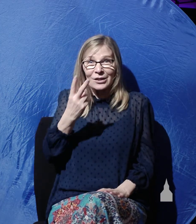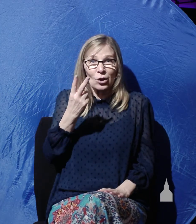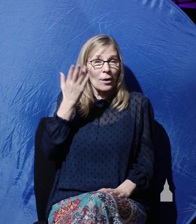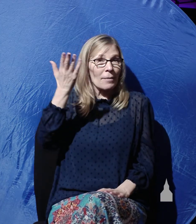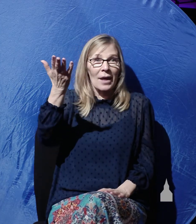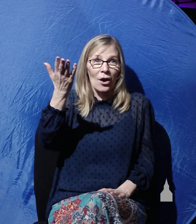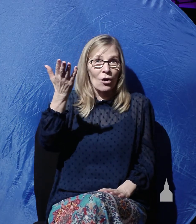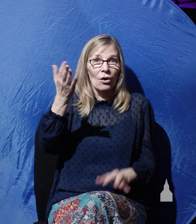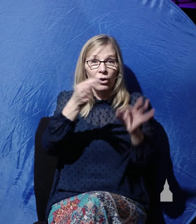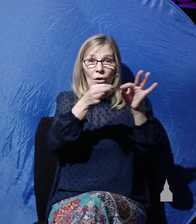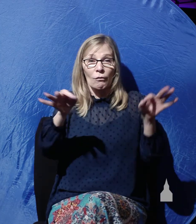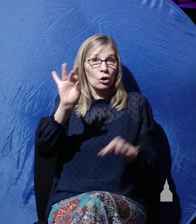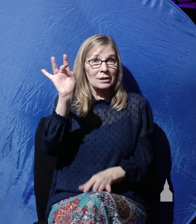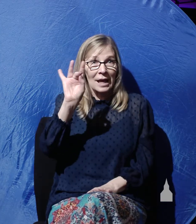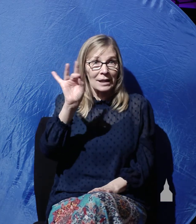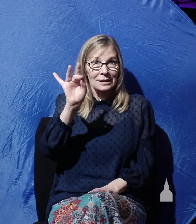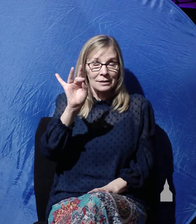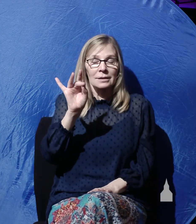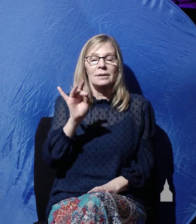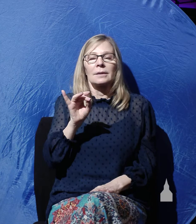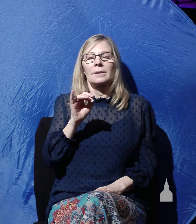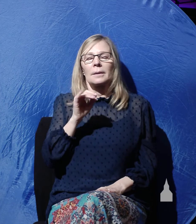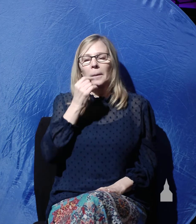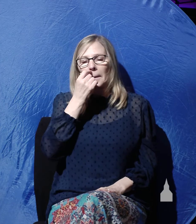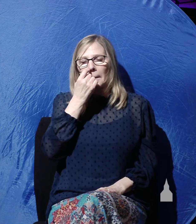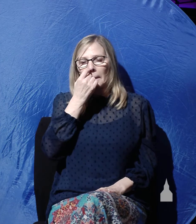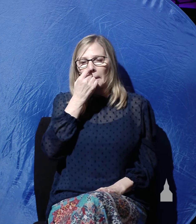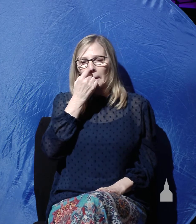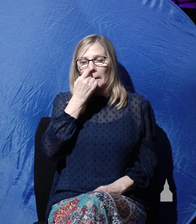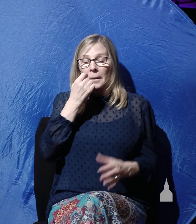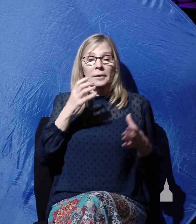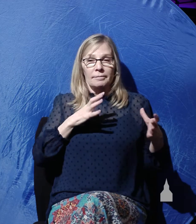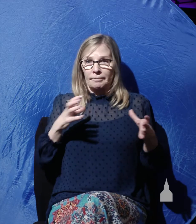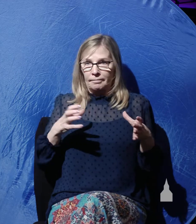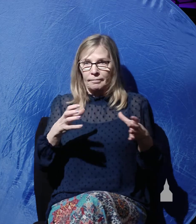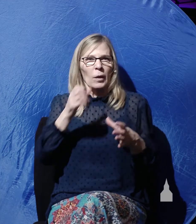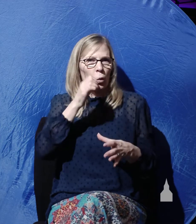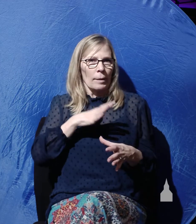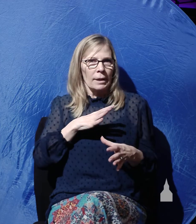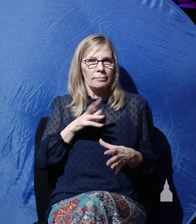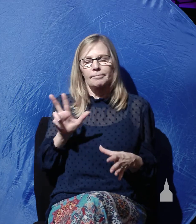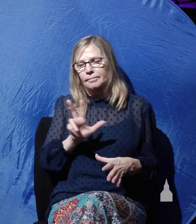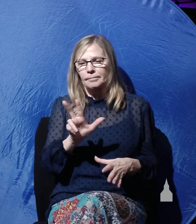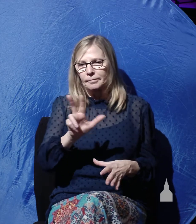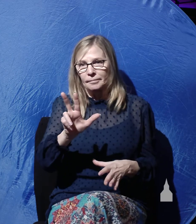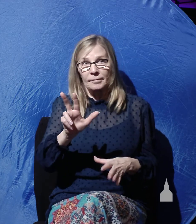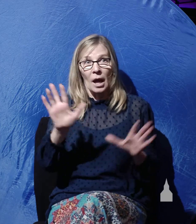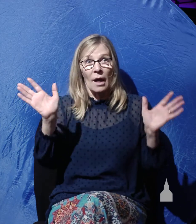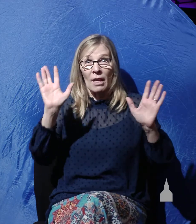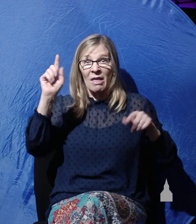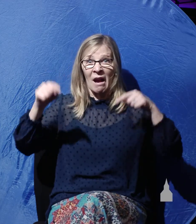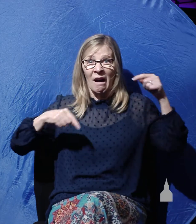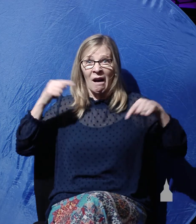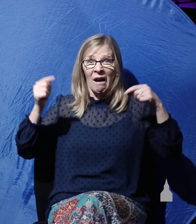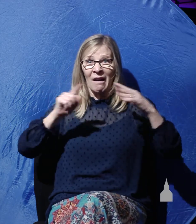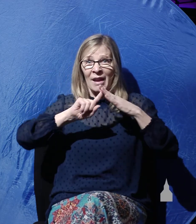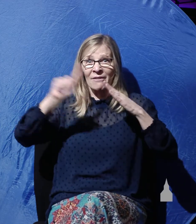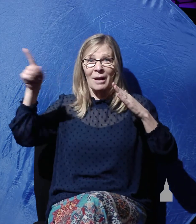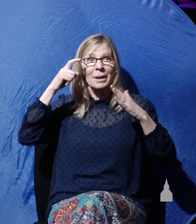Verse 8 says this of Matthew 16. They went out, speaking of the women, and fled from the tomb, for trembling and astonishment had